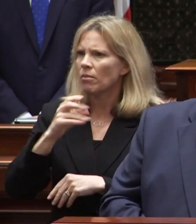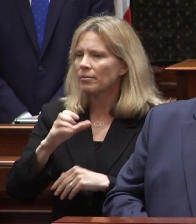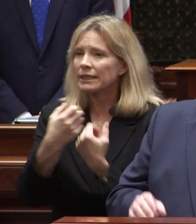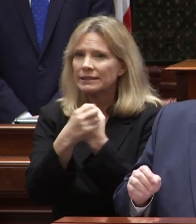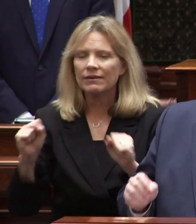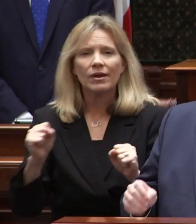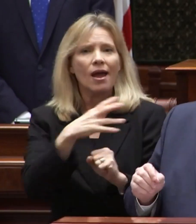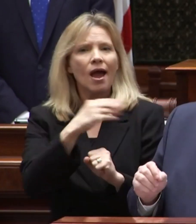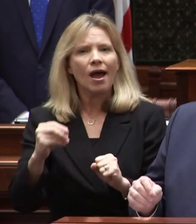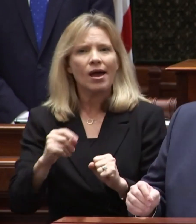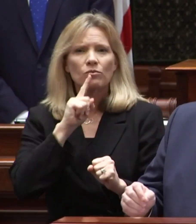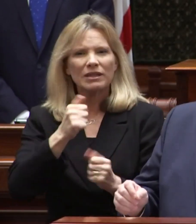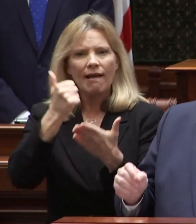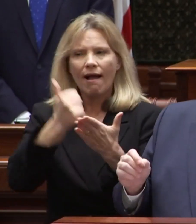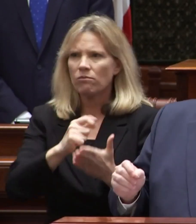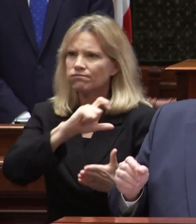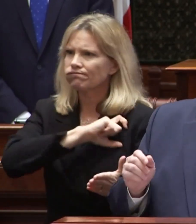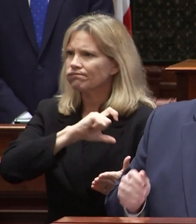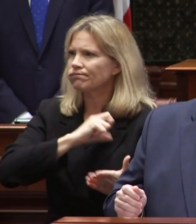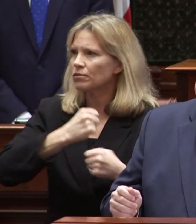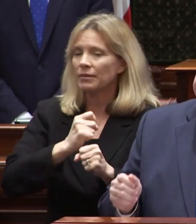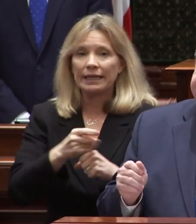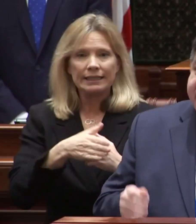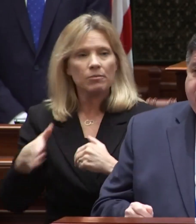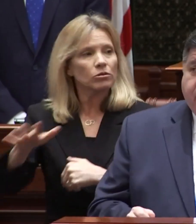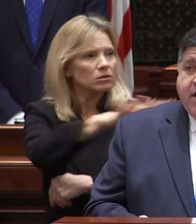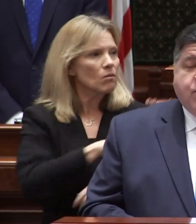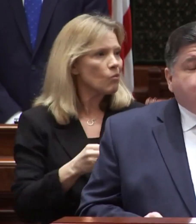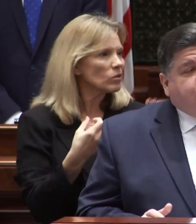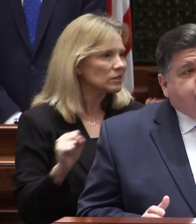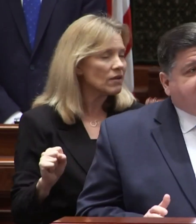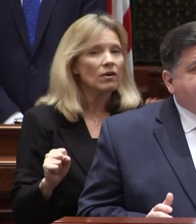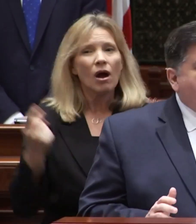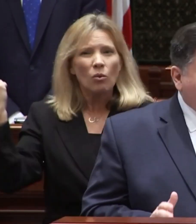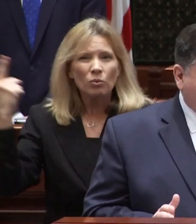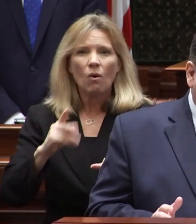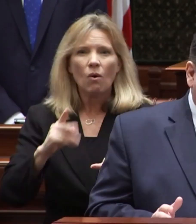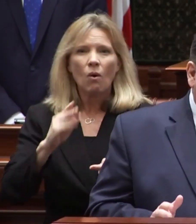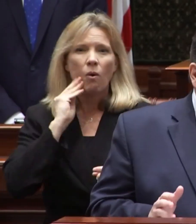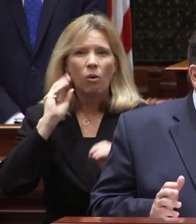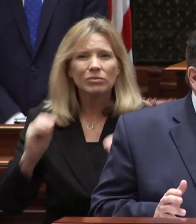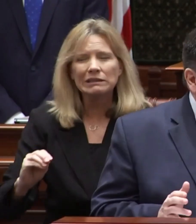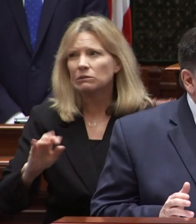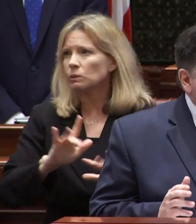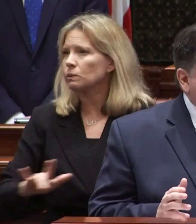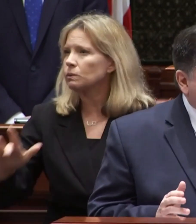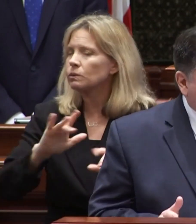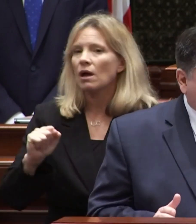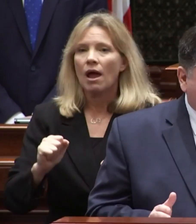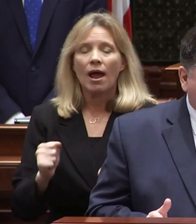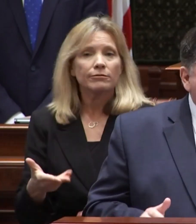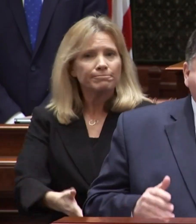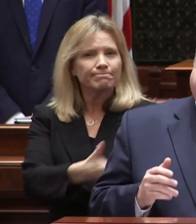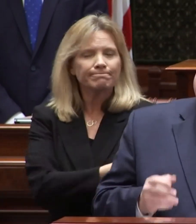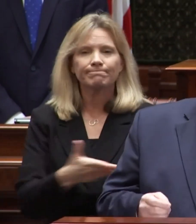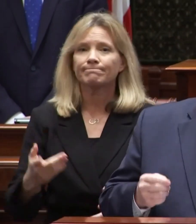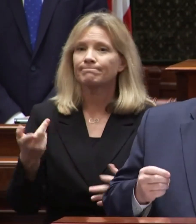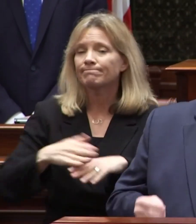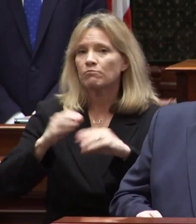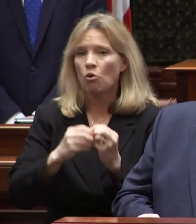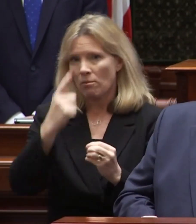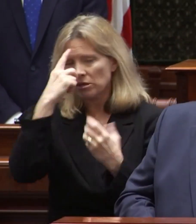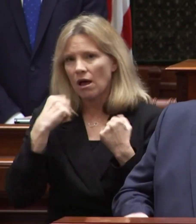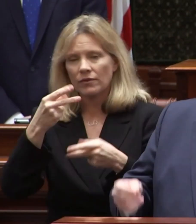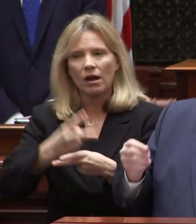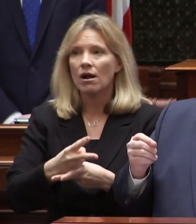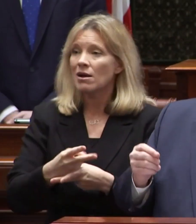safety and assisting law enforcement to make our neighborhoods safer reducing homelessness and increasing mental health care cutting